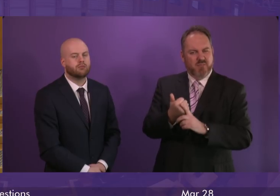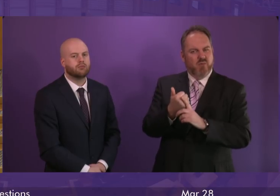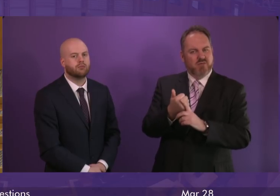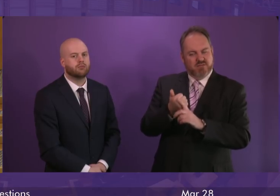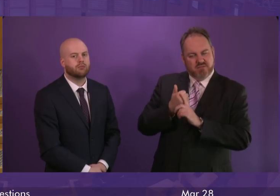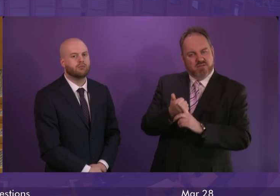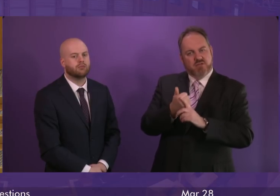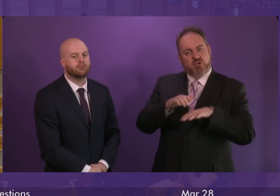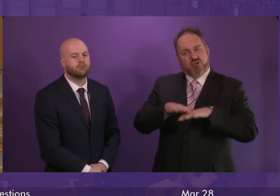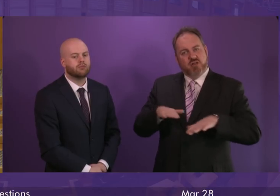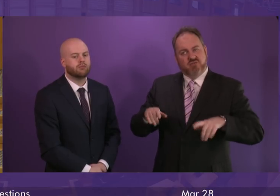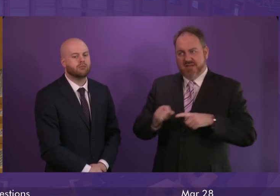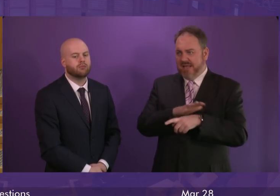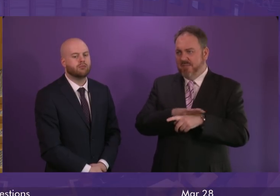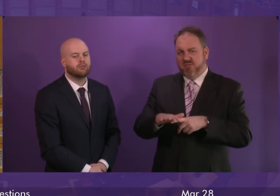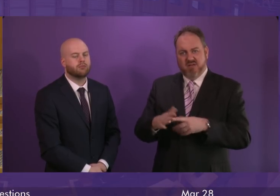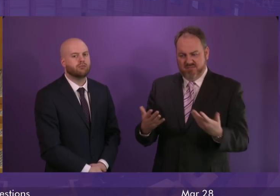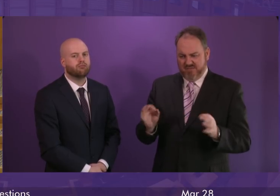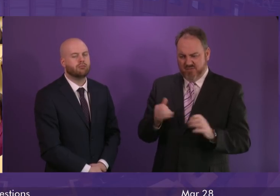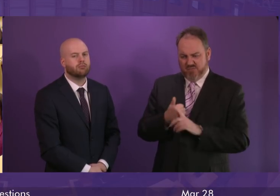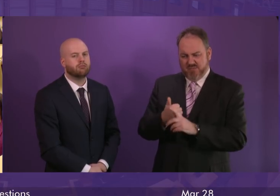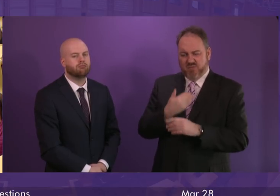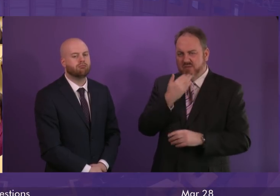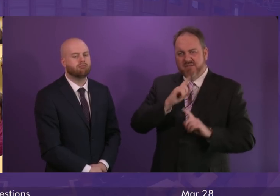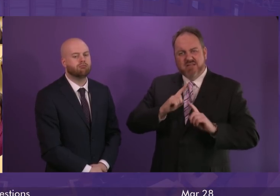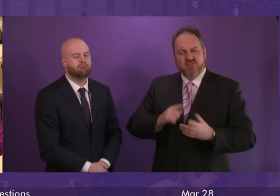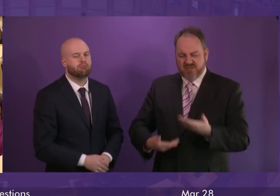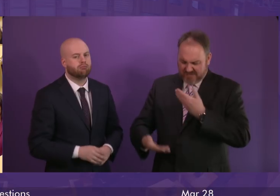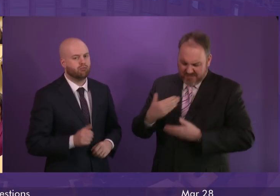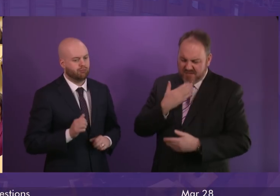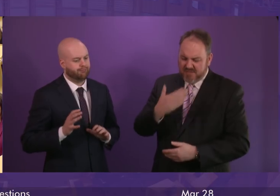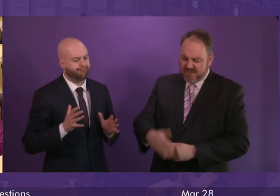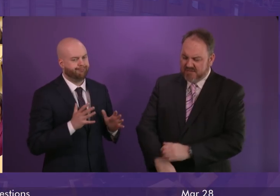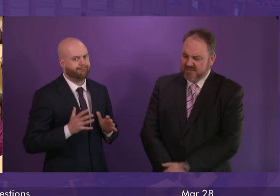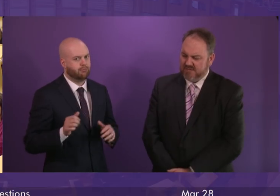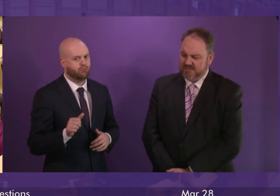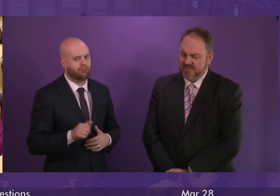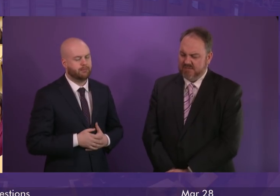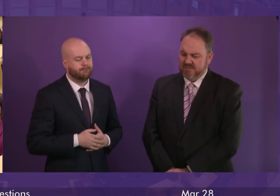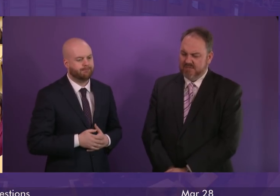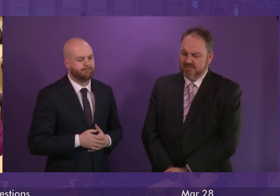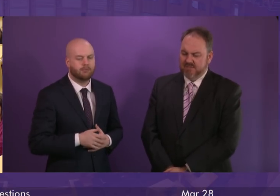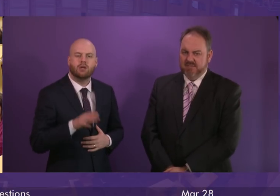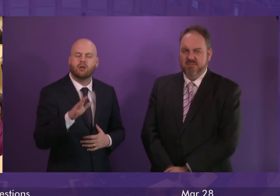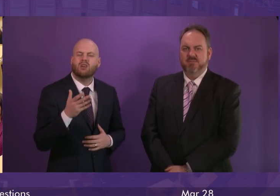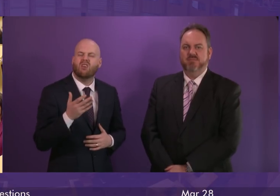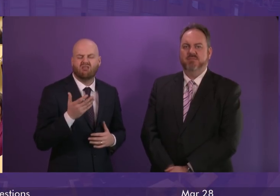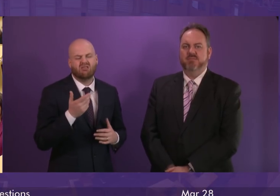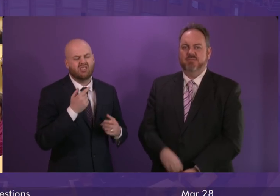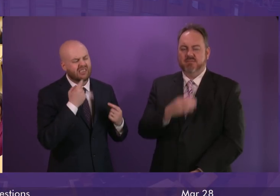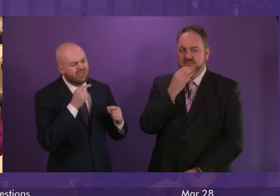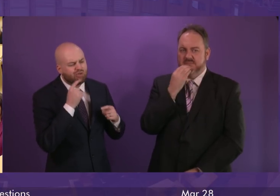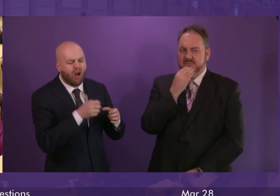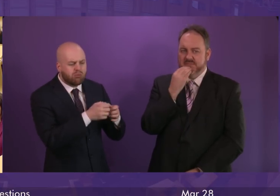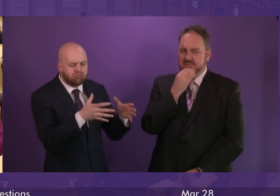pupils in Edinburgh who are being let down by her government? First Minister. Well, pupil-teacher ratios across the country are broadly